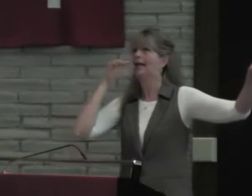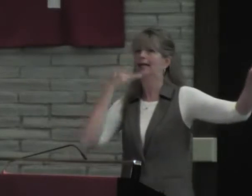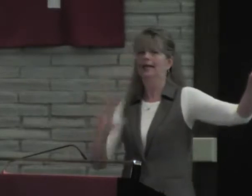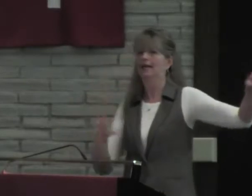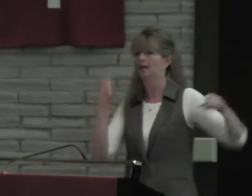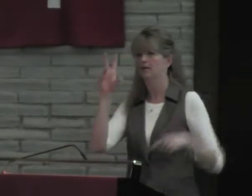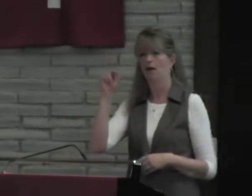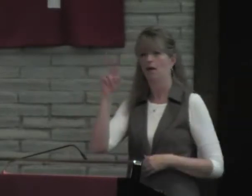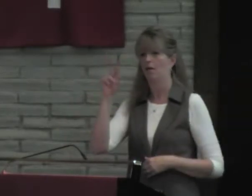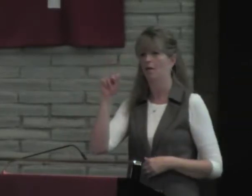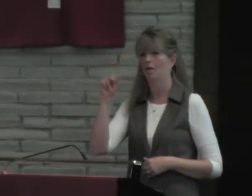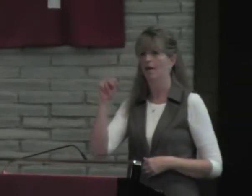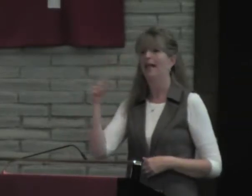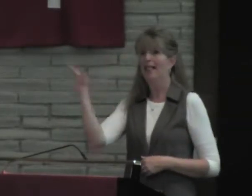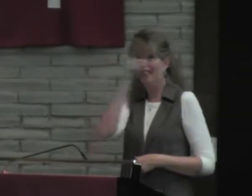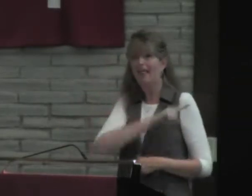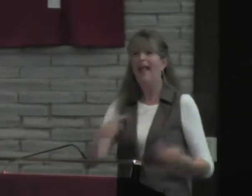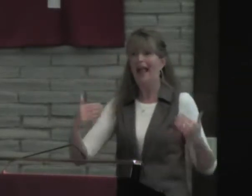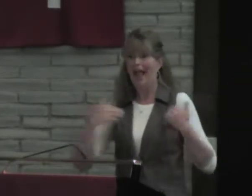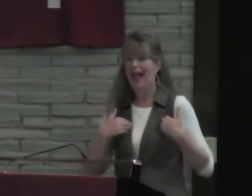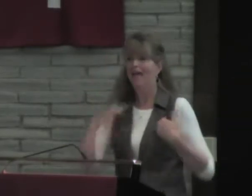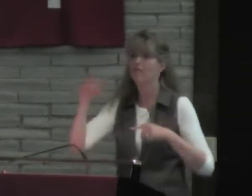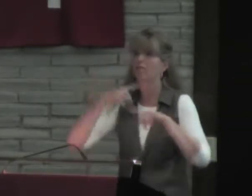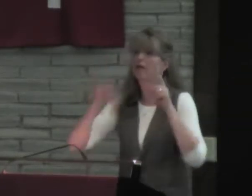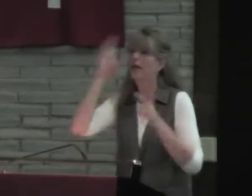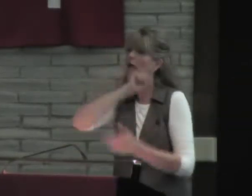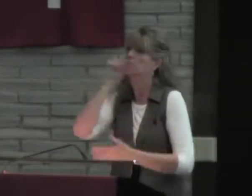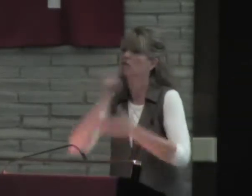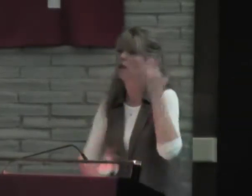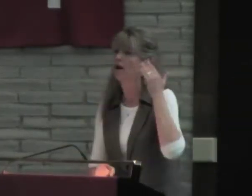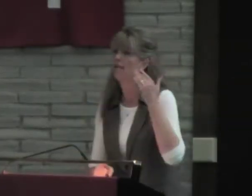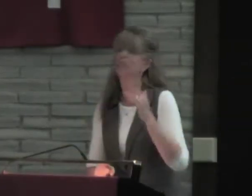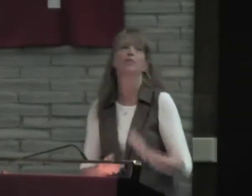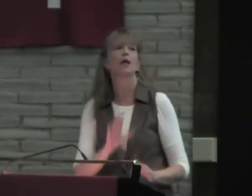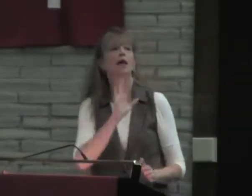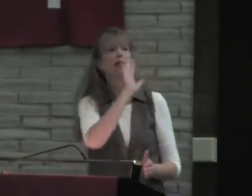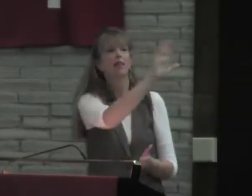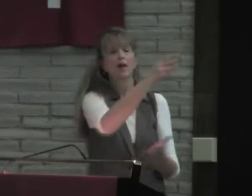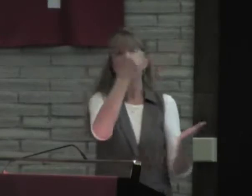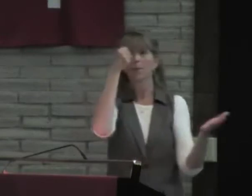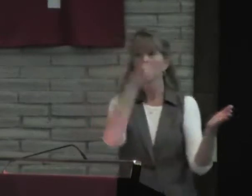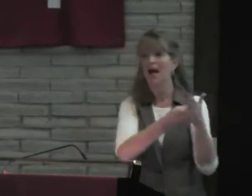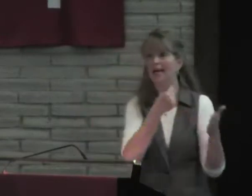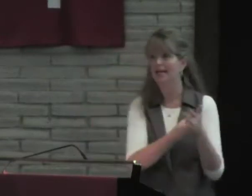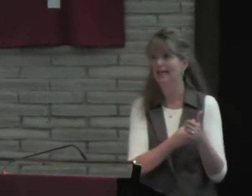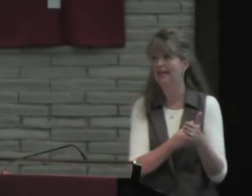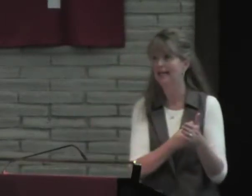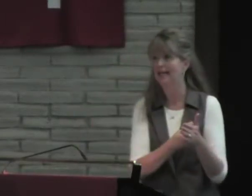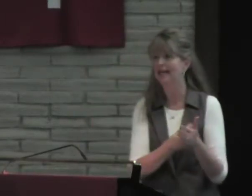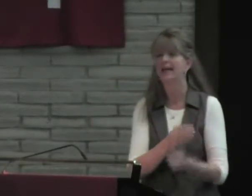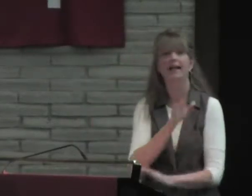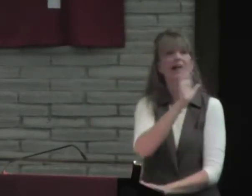It's not that they're lucky, no. They have things, but you know what? Their money,